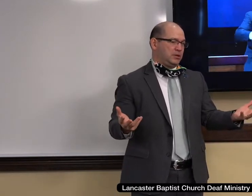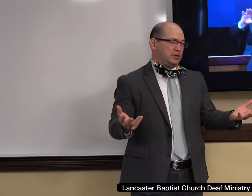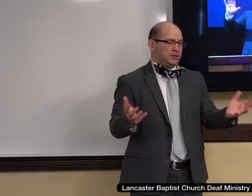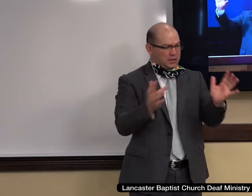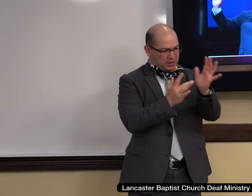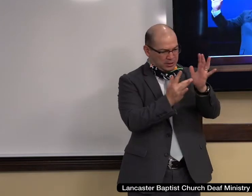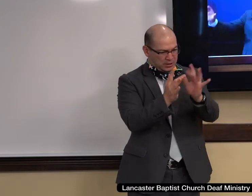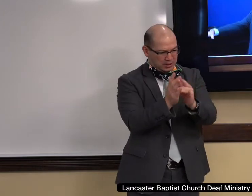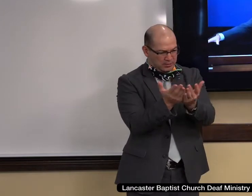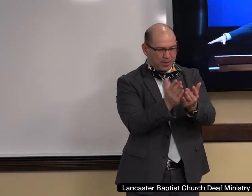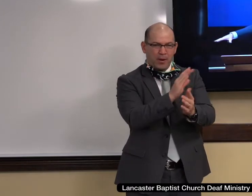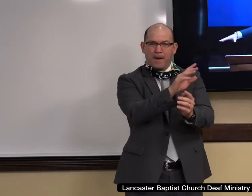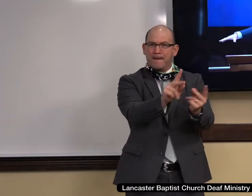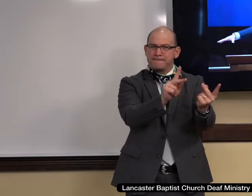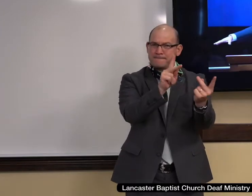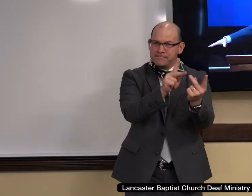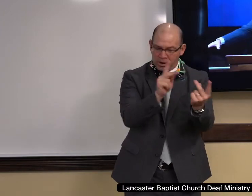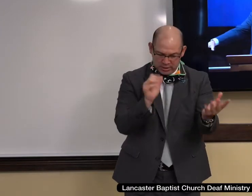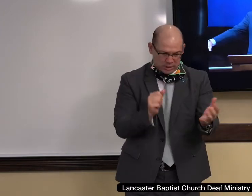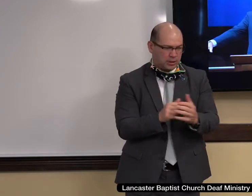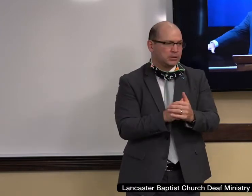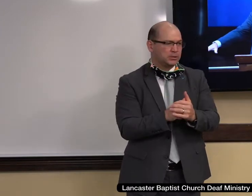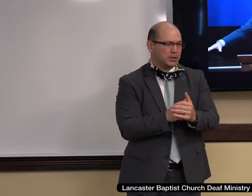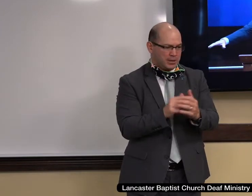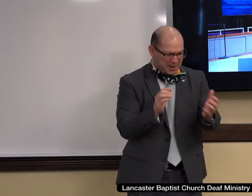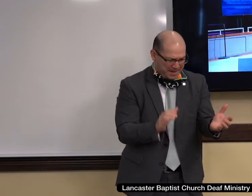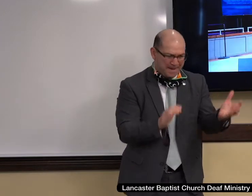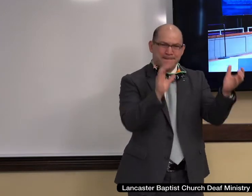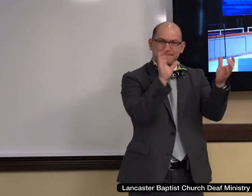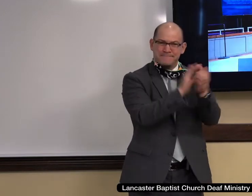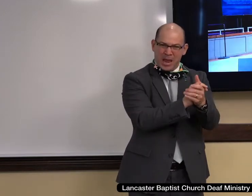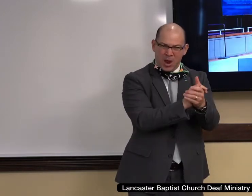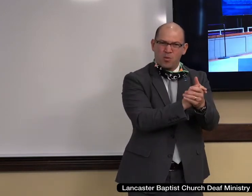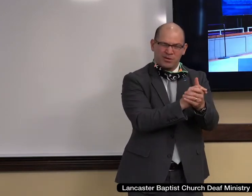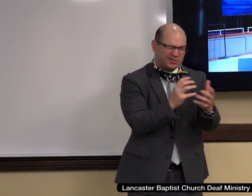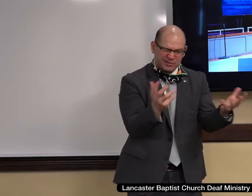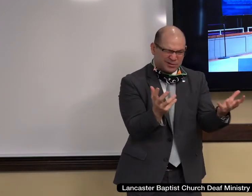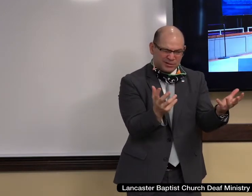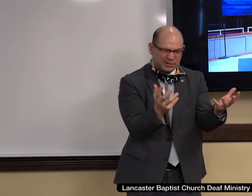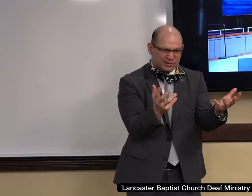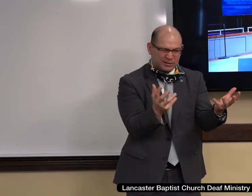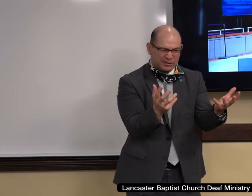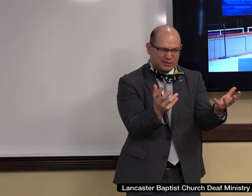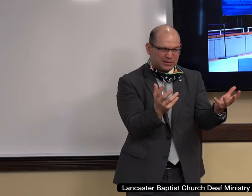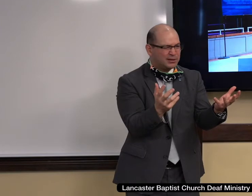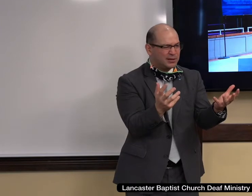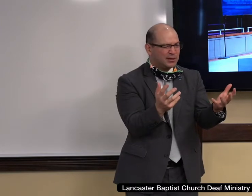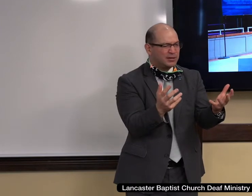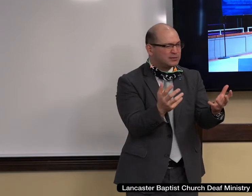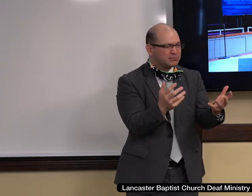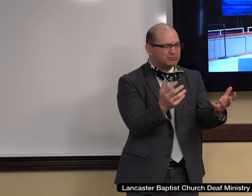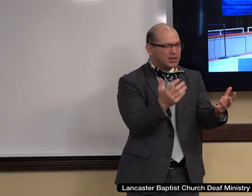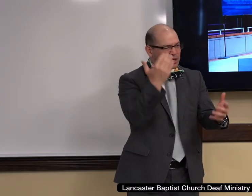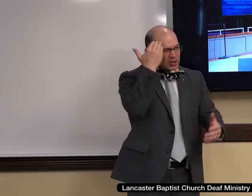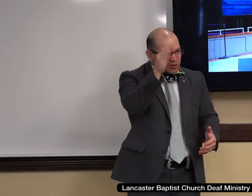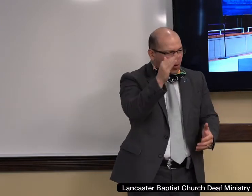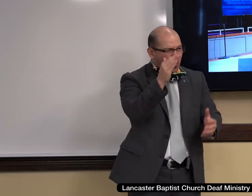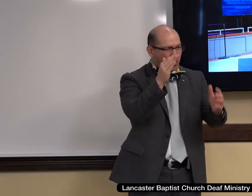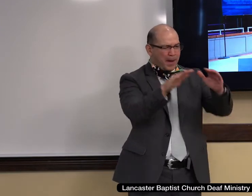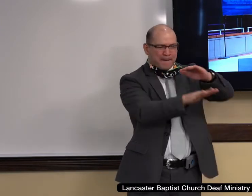denominations are falling to liberalism because they are not getting it right with respect to who Jesus is and